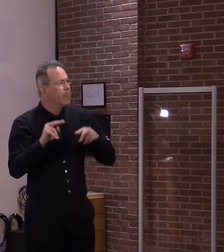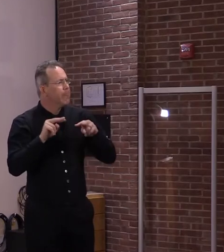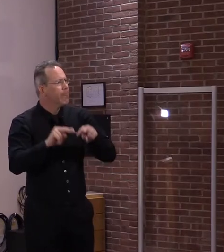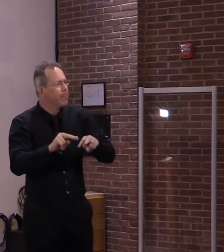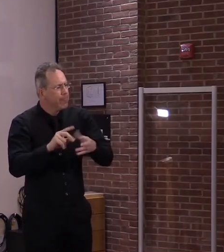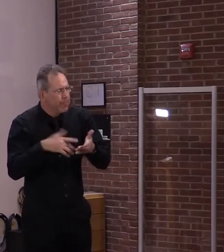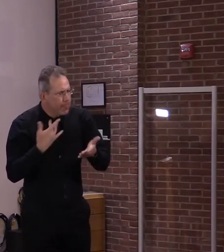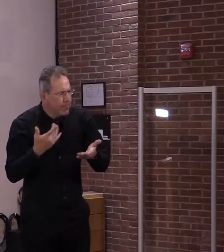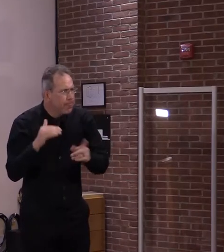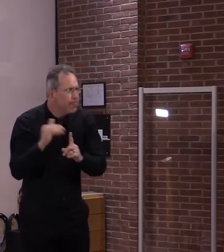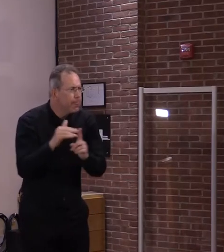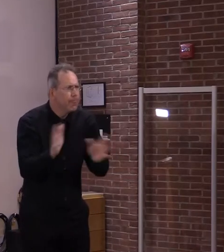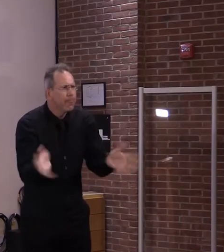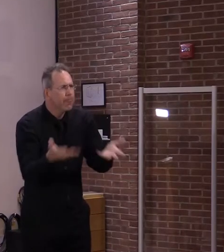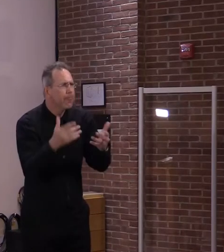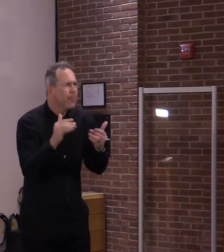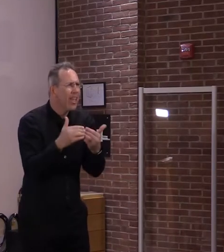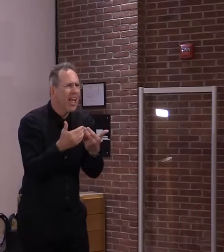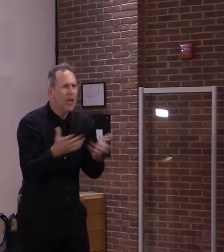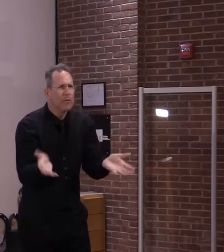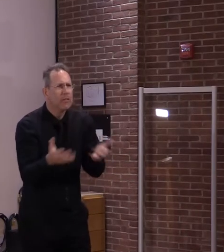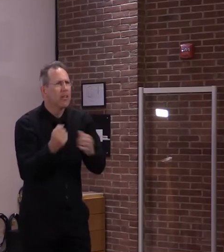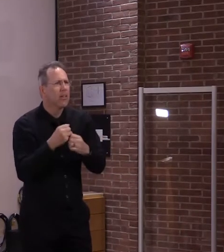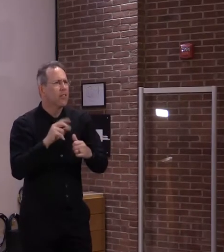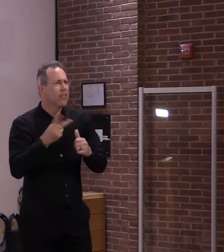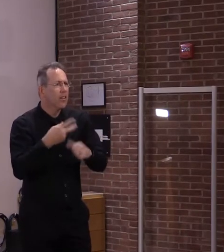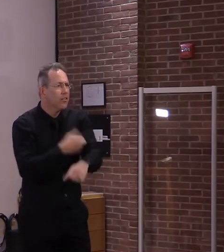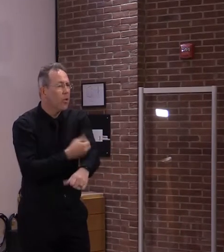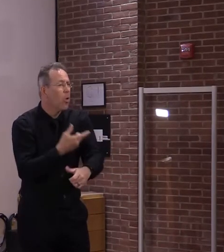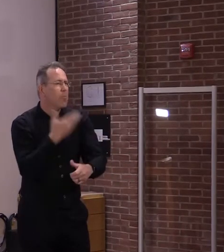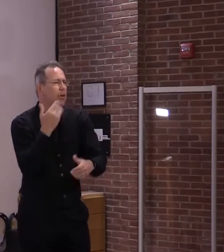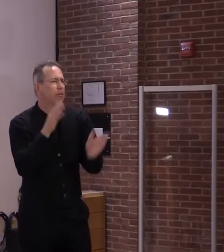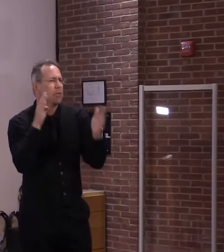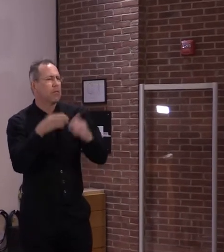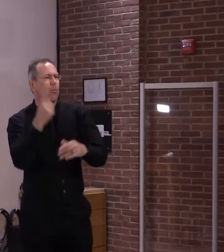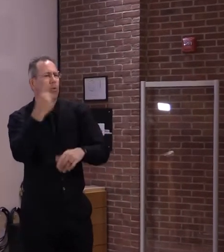Thank you. Hadley, the Valley Reporter.